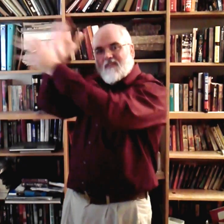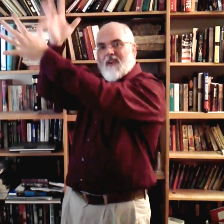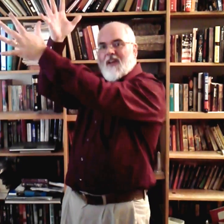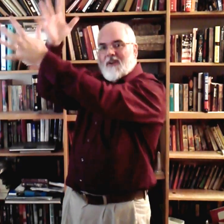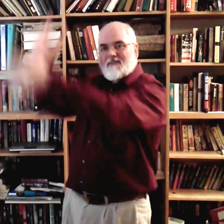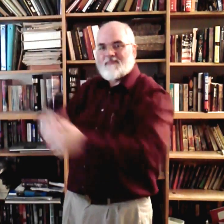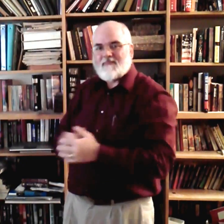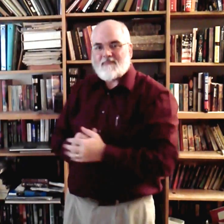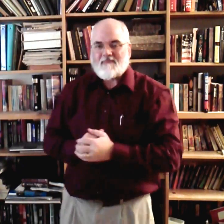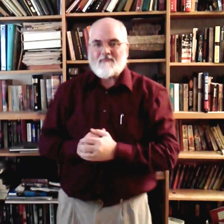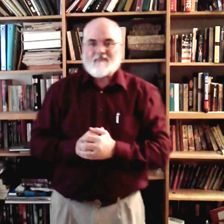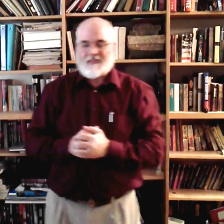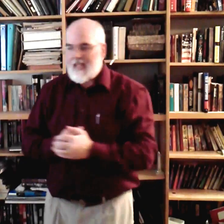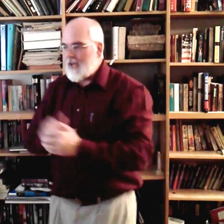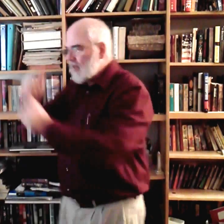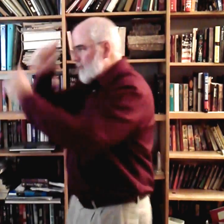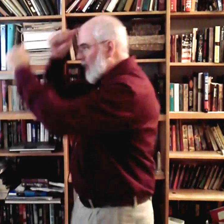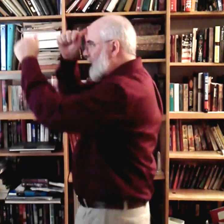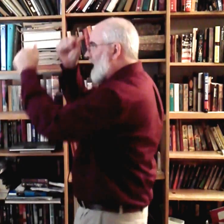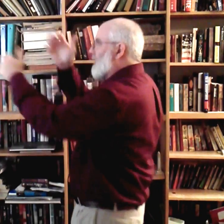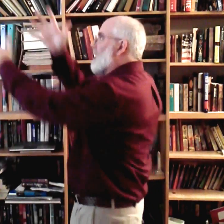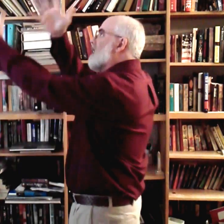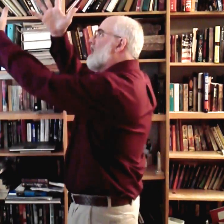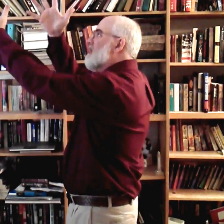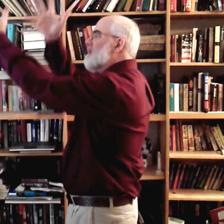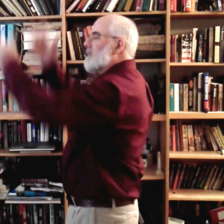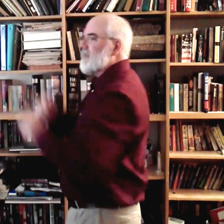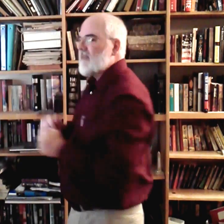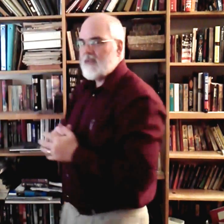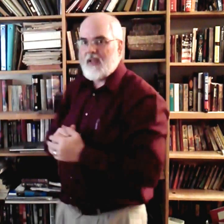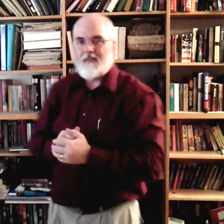Father. He just comes off the head. Okay?